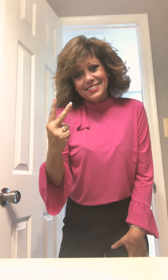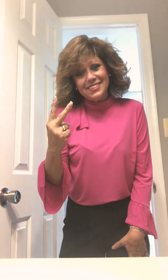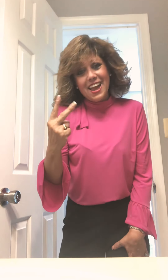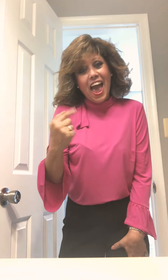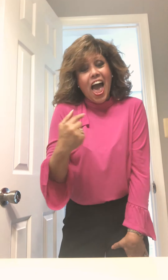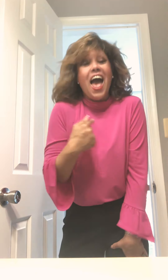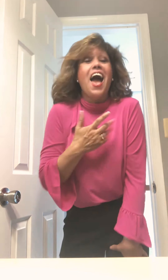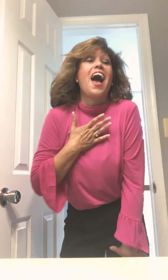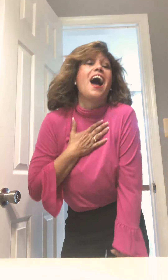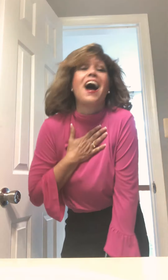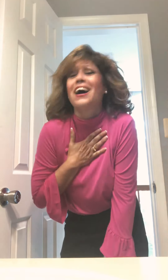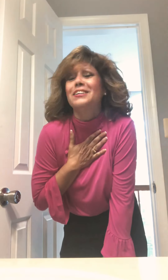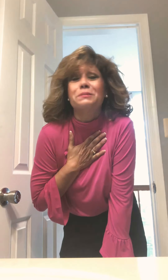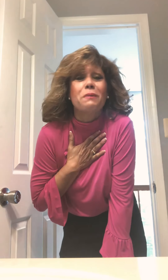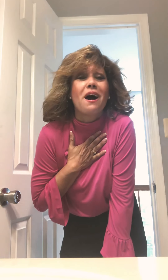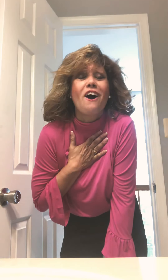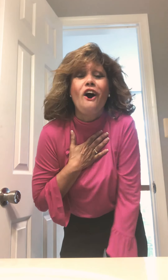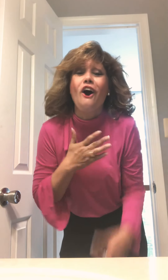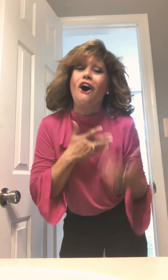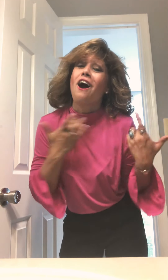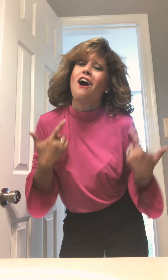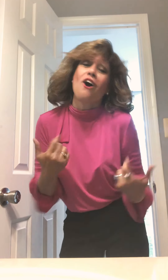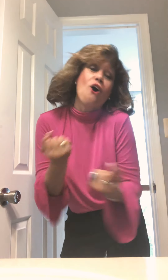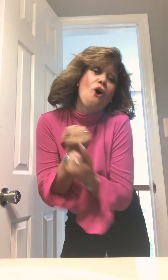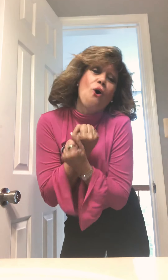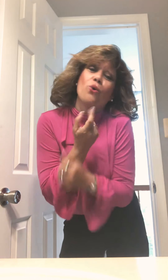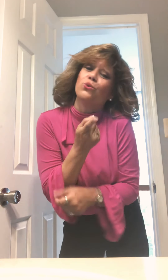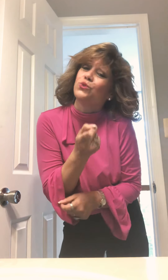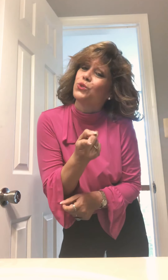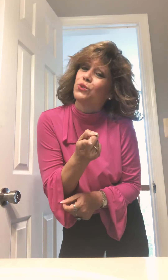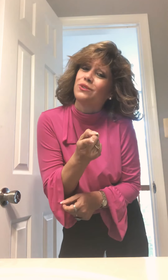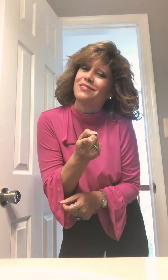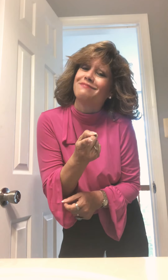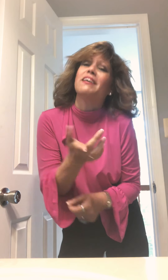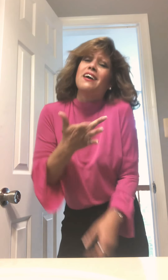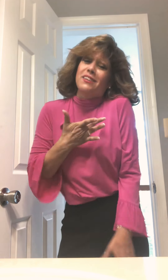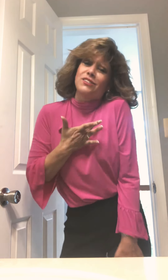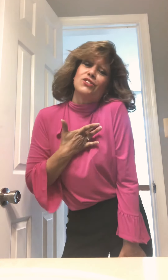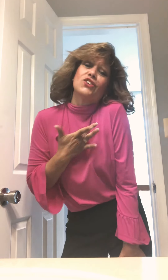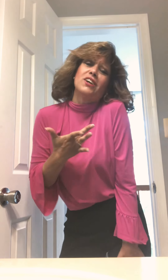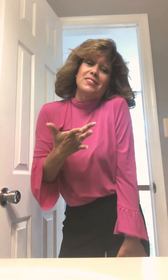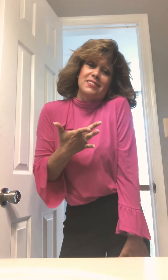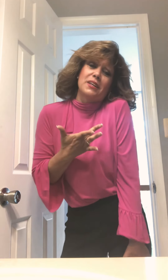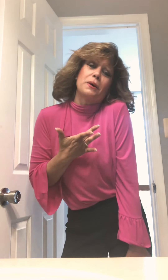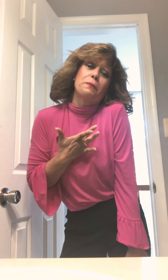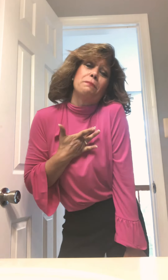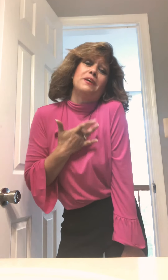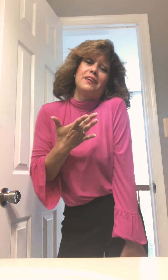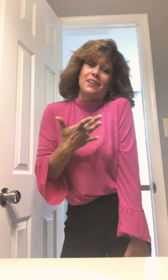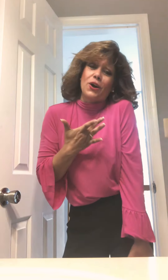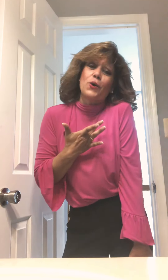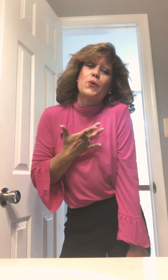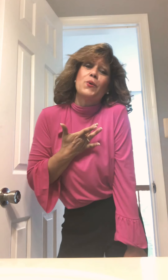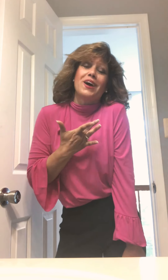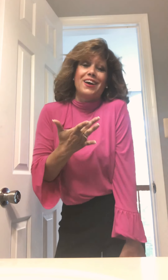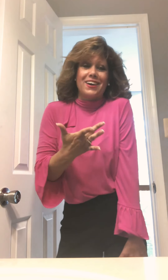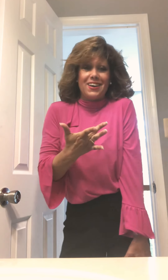As my heart holds you Just one beat away